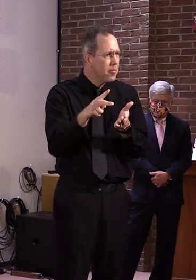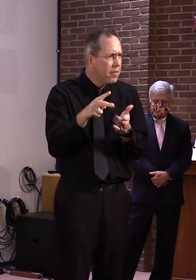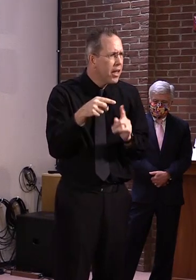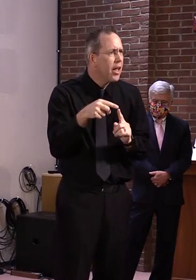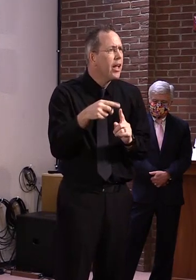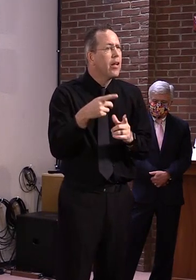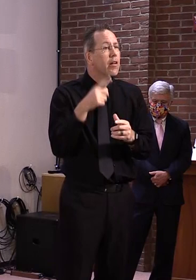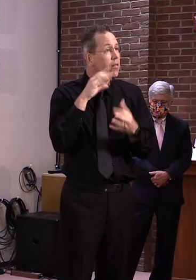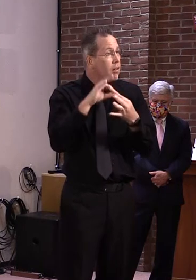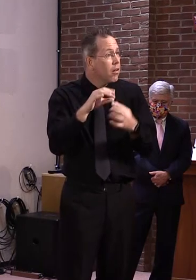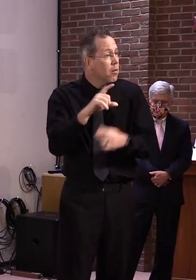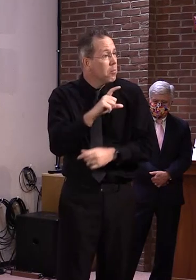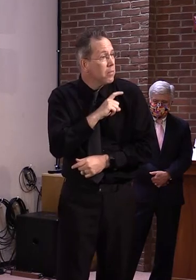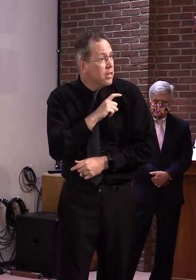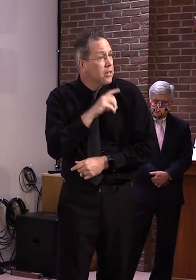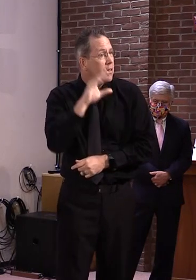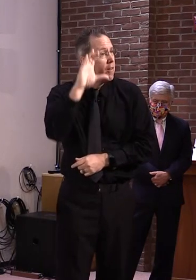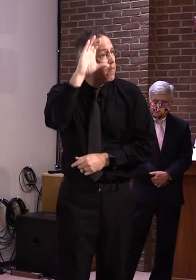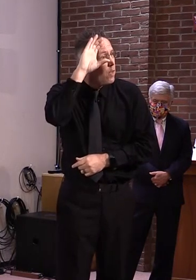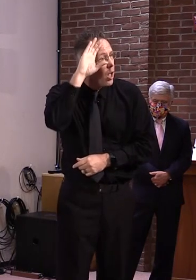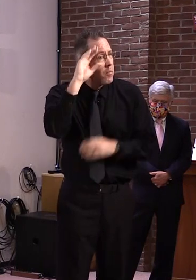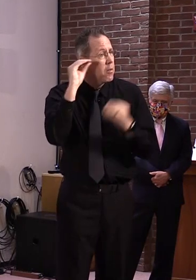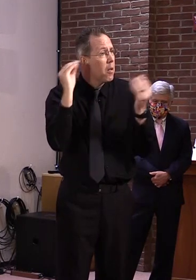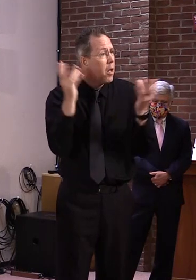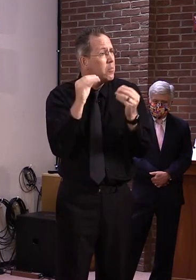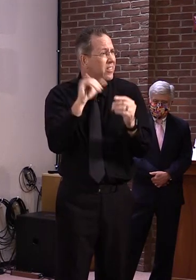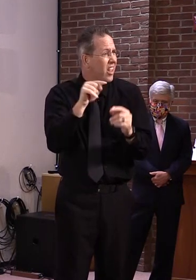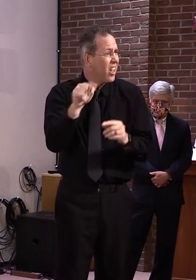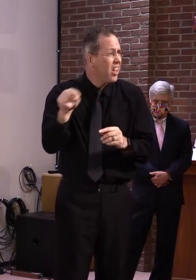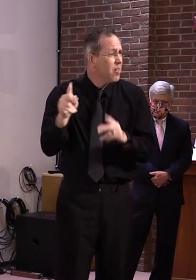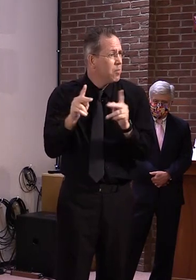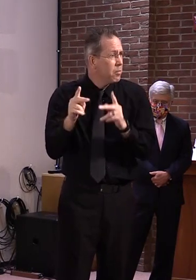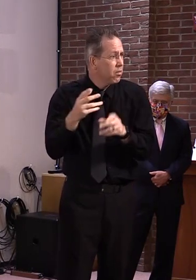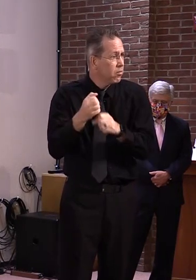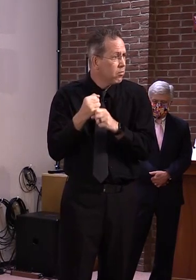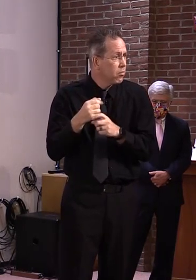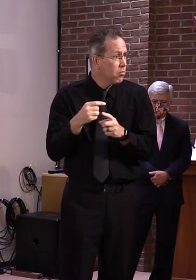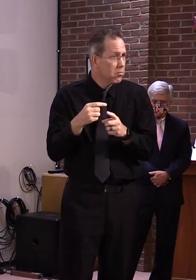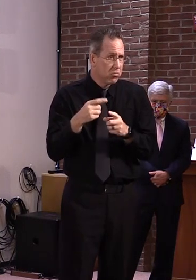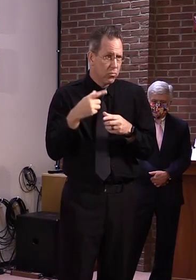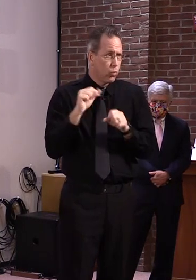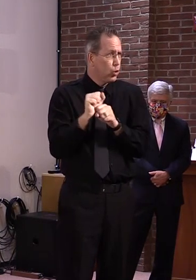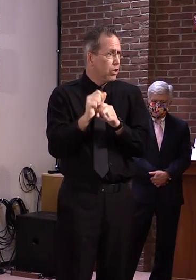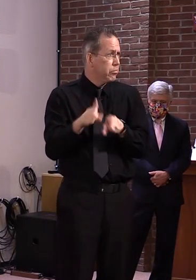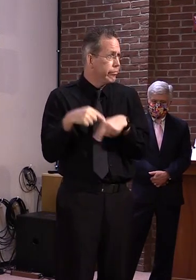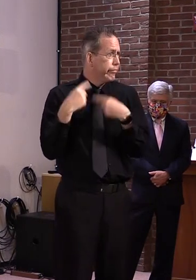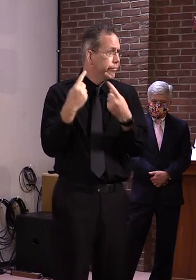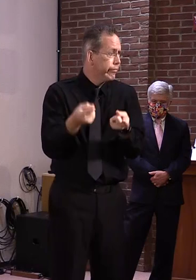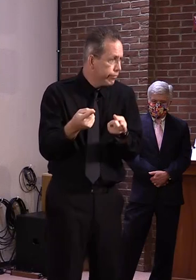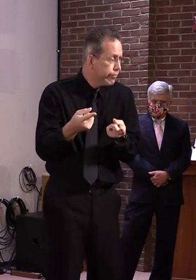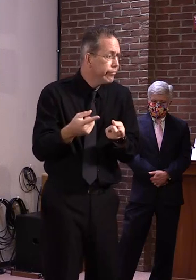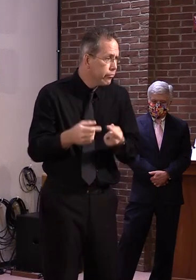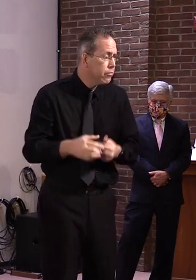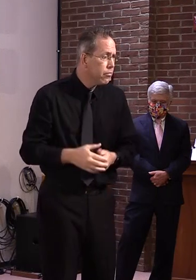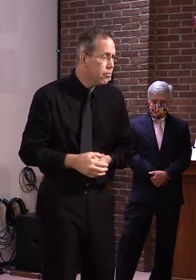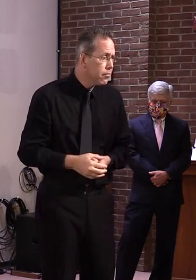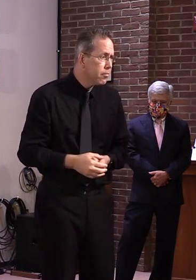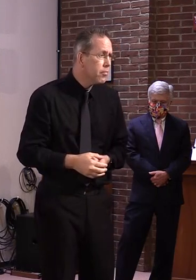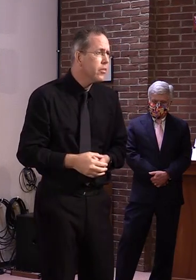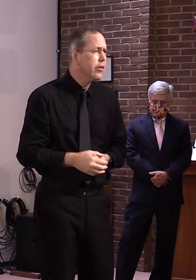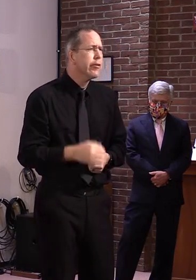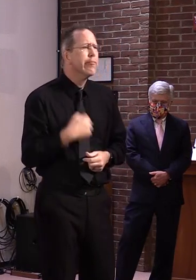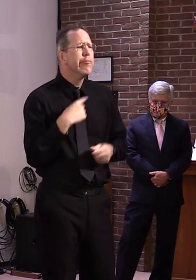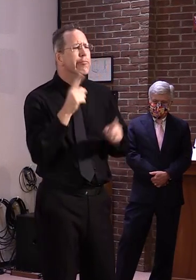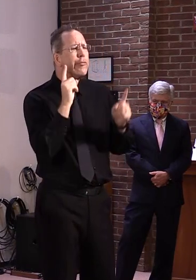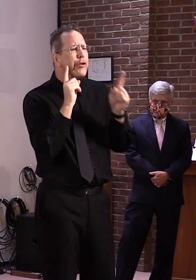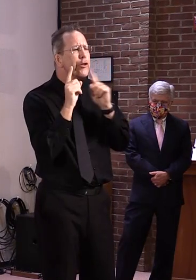during an arrest. I'm wondering if you can give us some numbers as far as how many police departments, how many fire departments, how